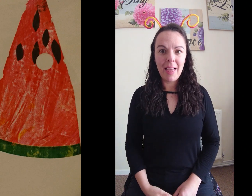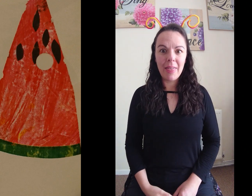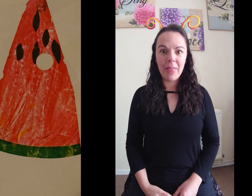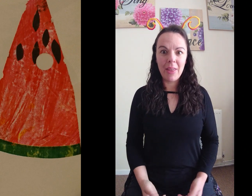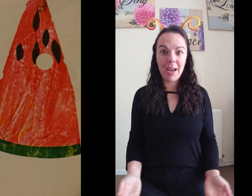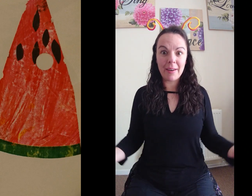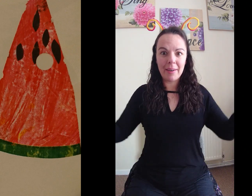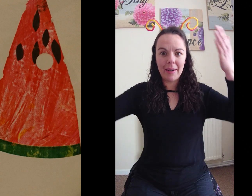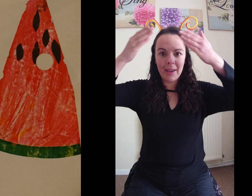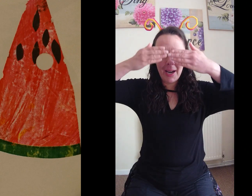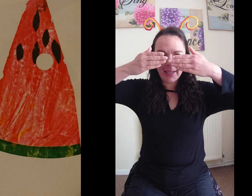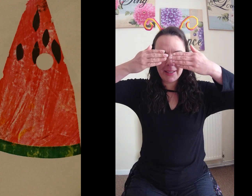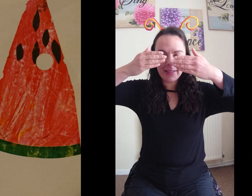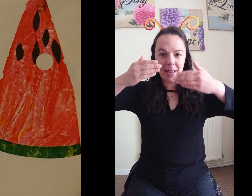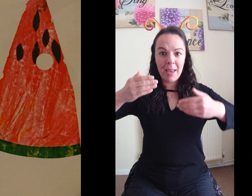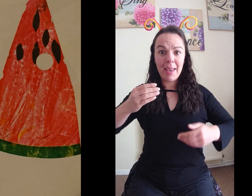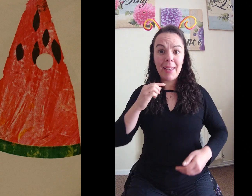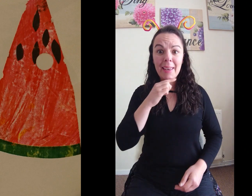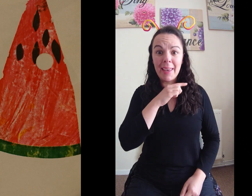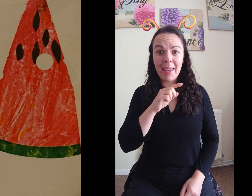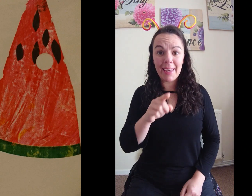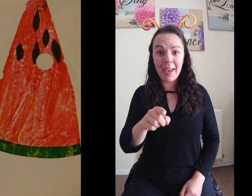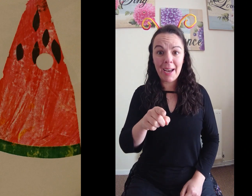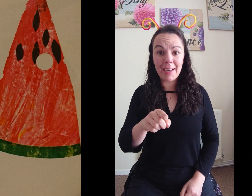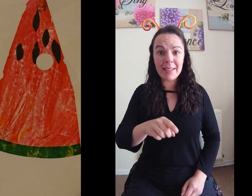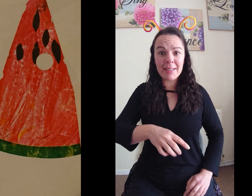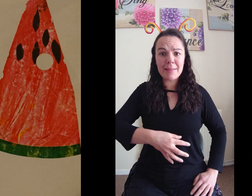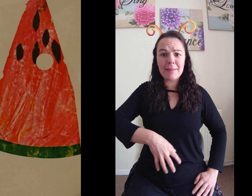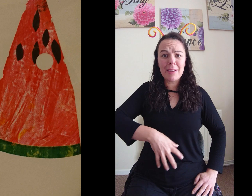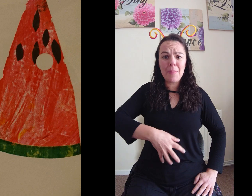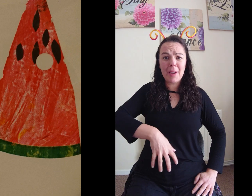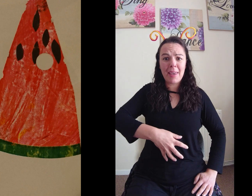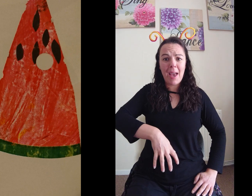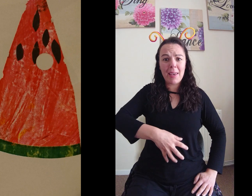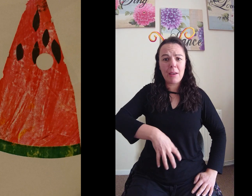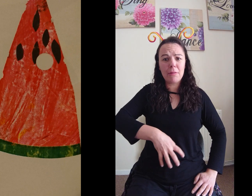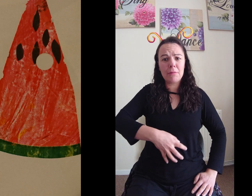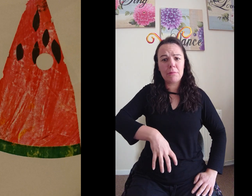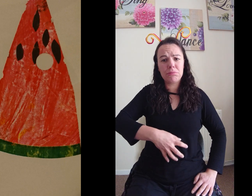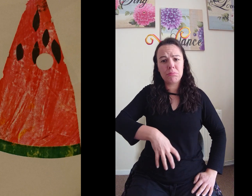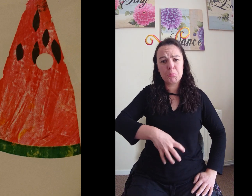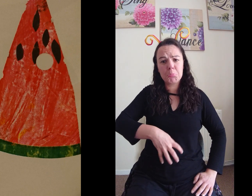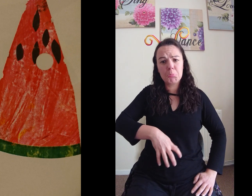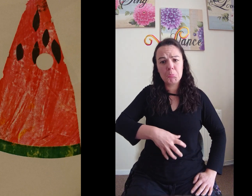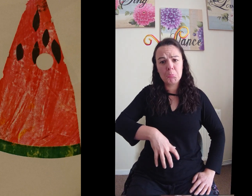That night he had a stomach ache.